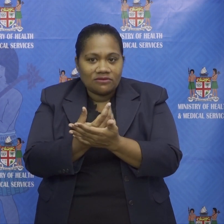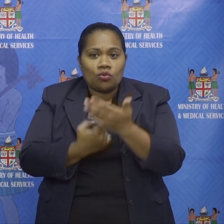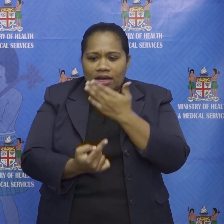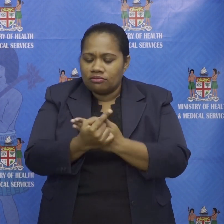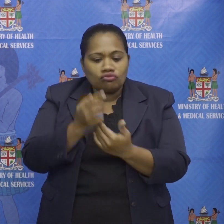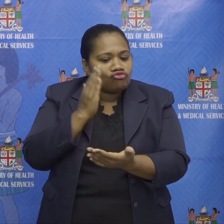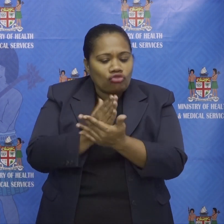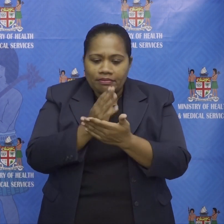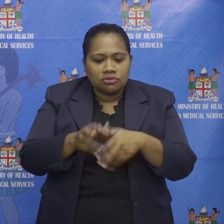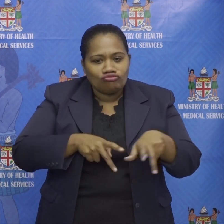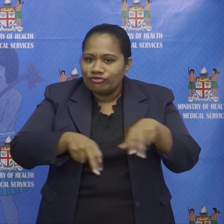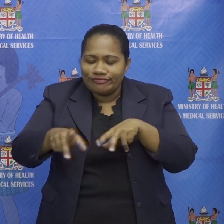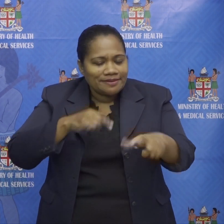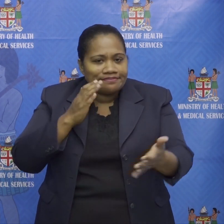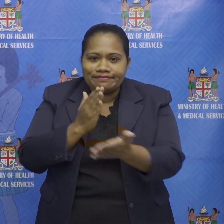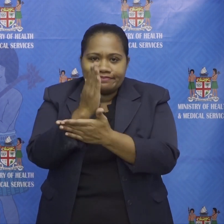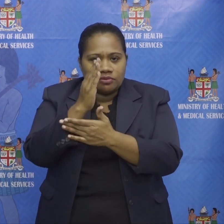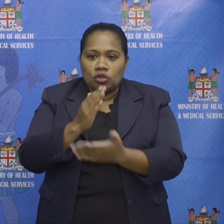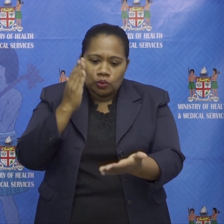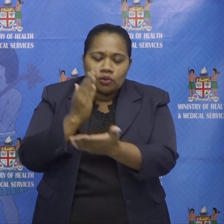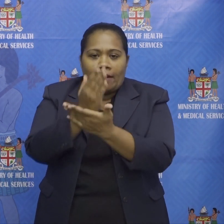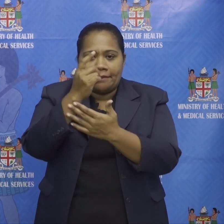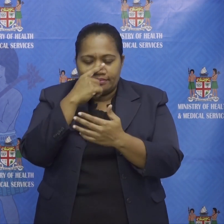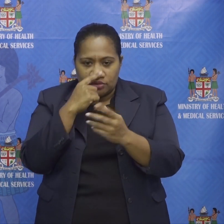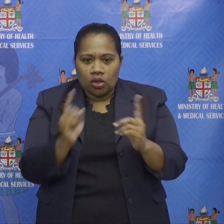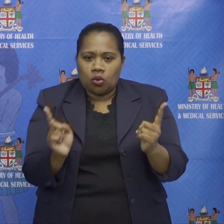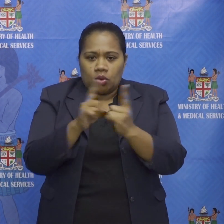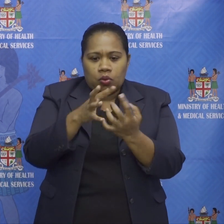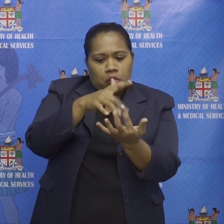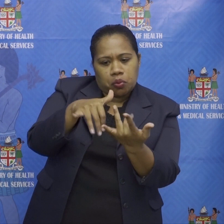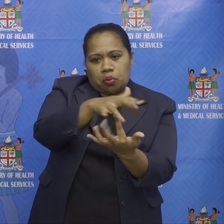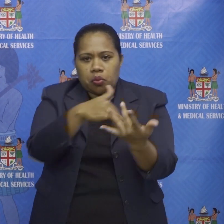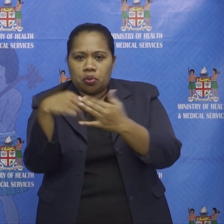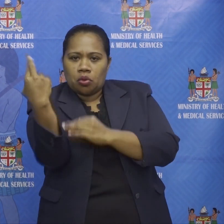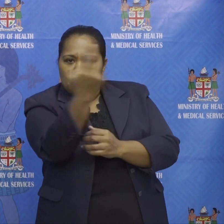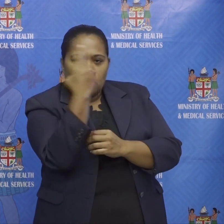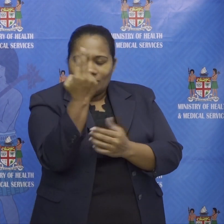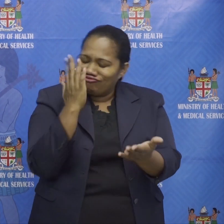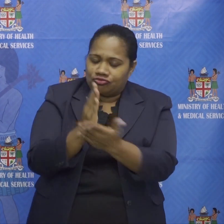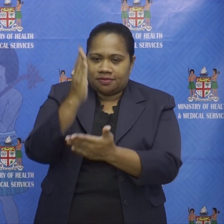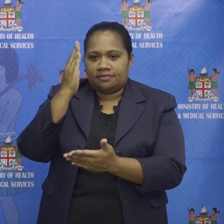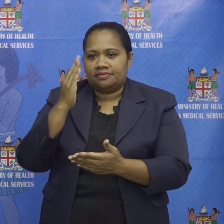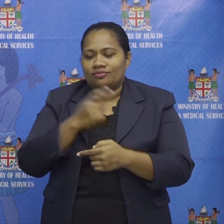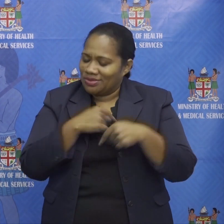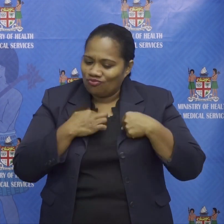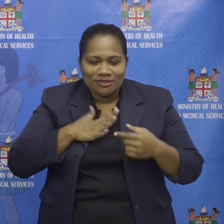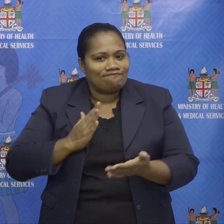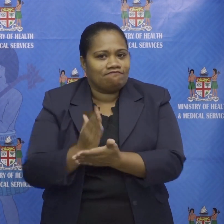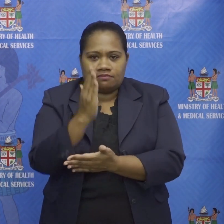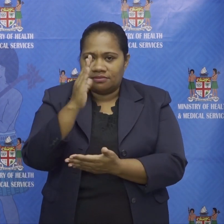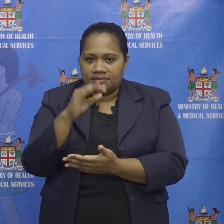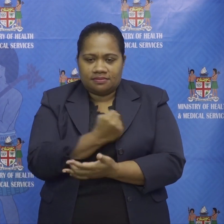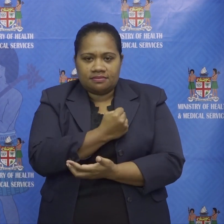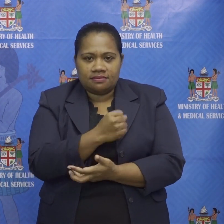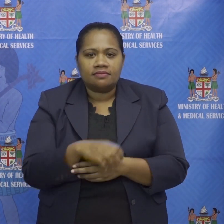person-person-person interaction as possible i